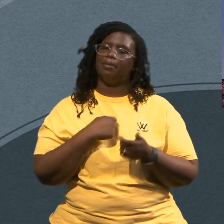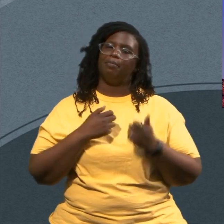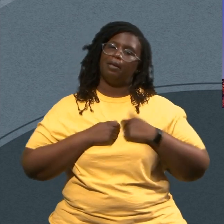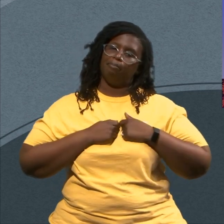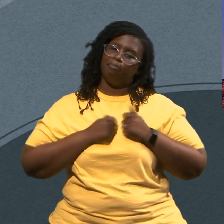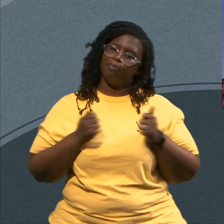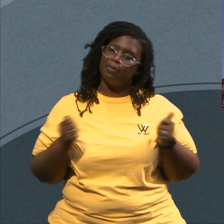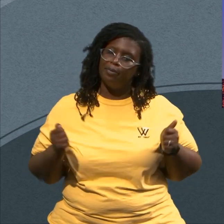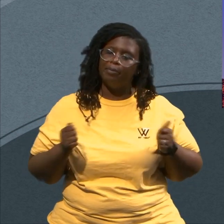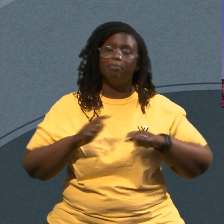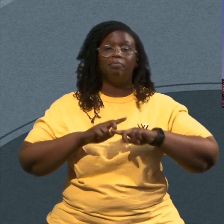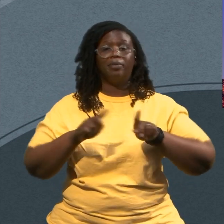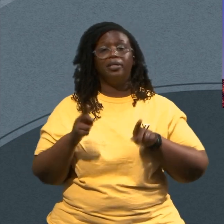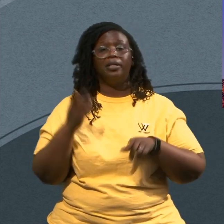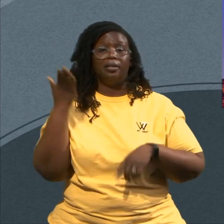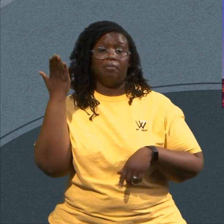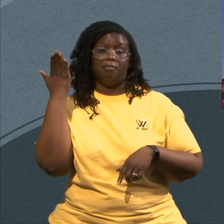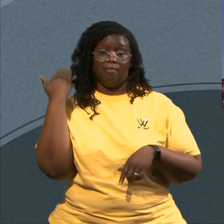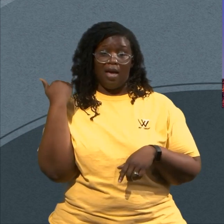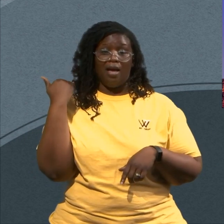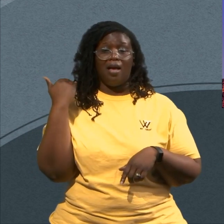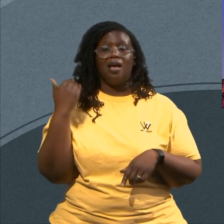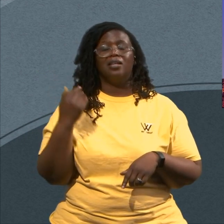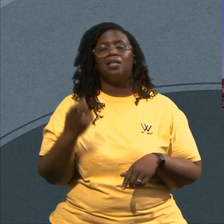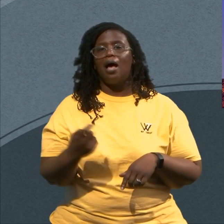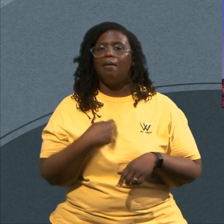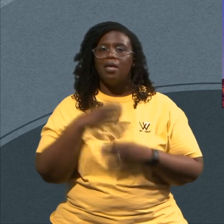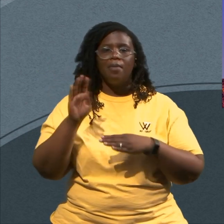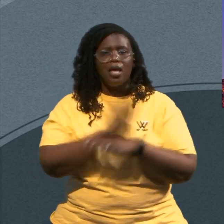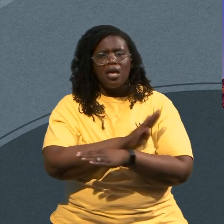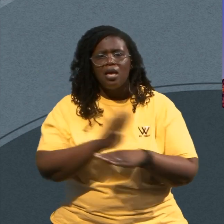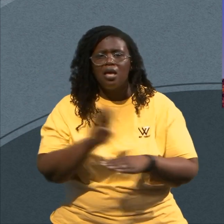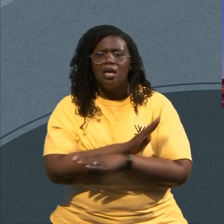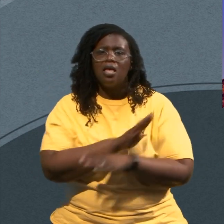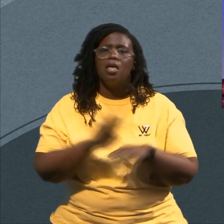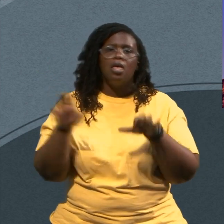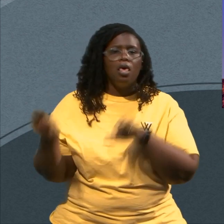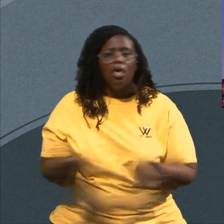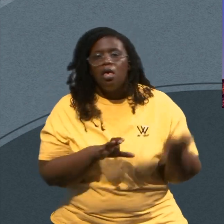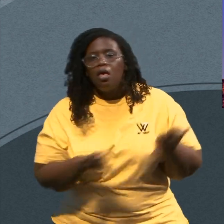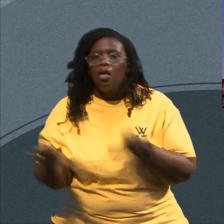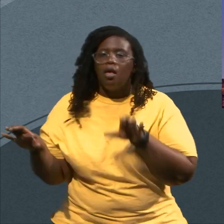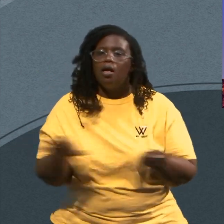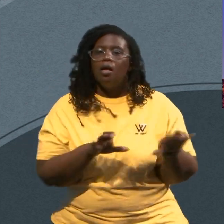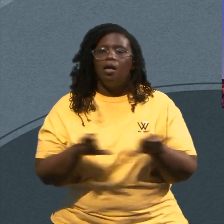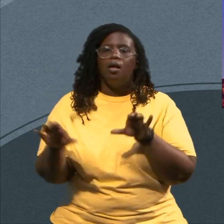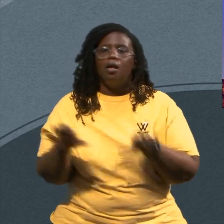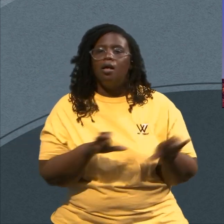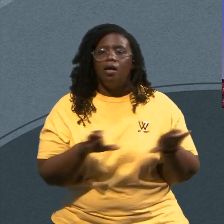Some Times When my Activity Was Worse Than what Created My Activity